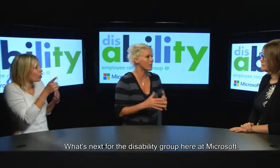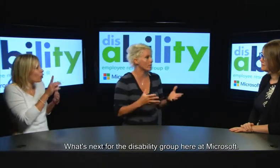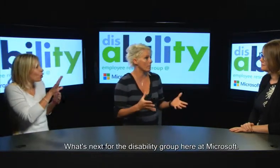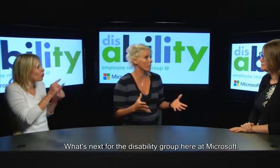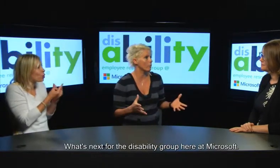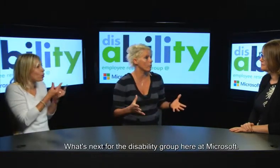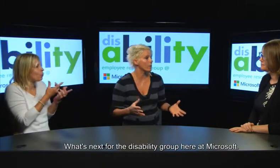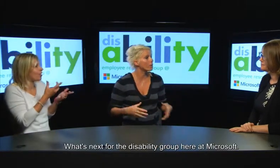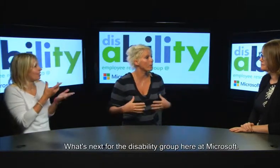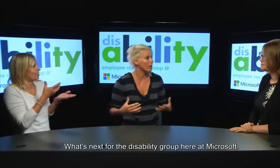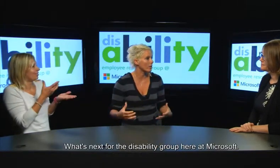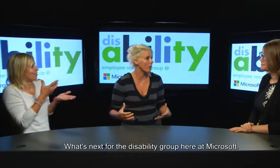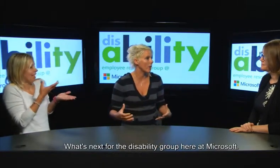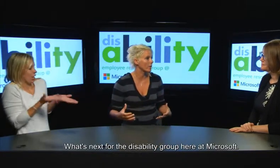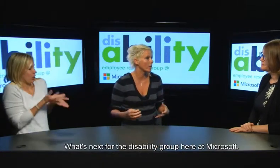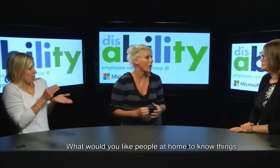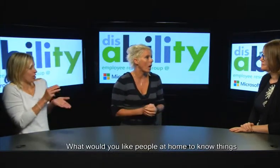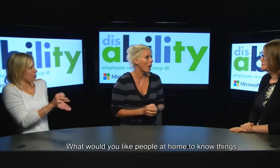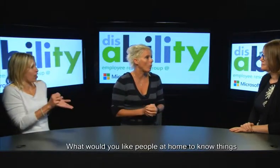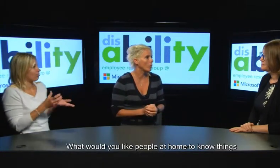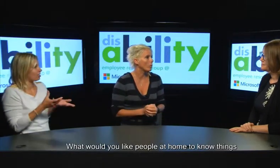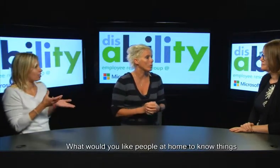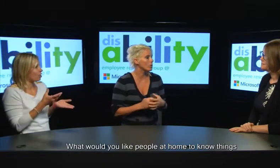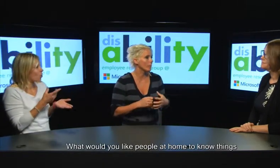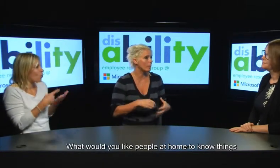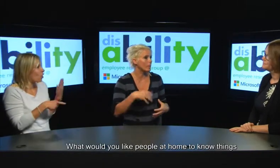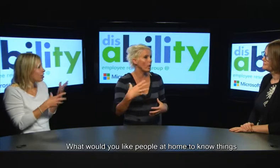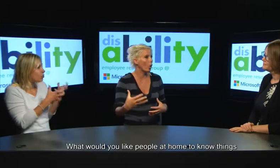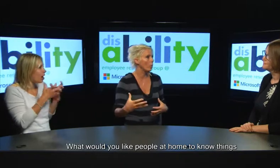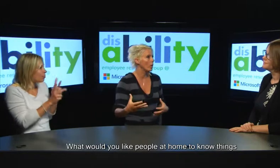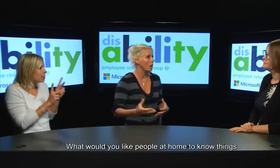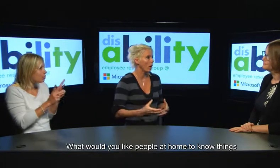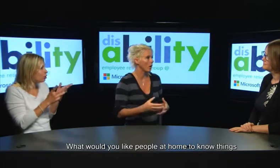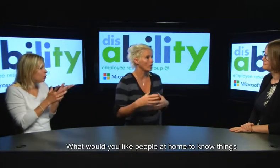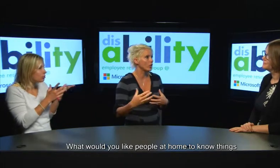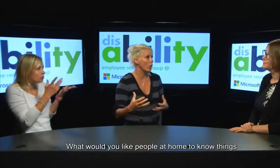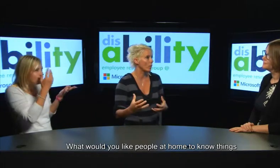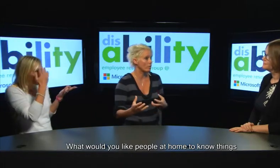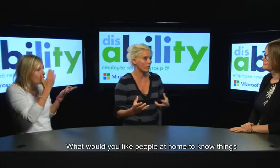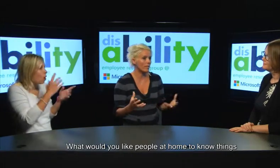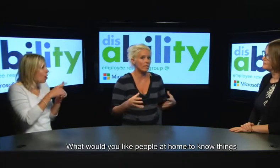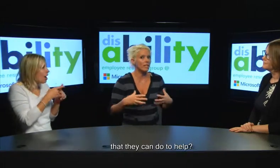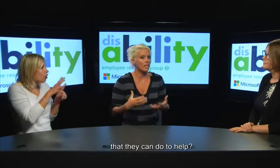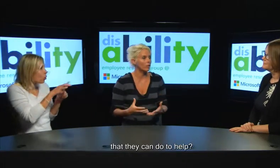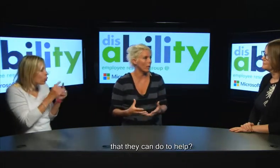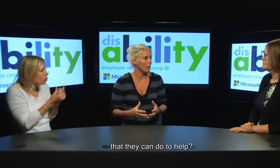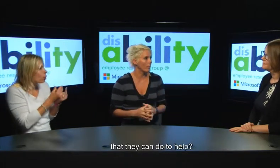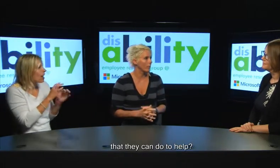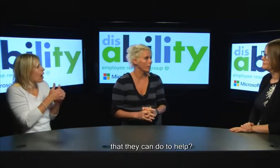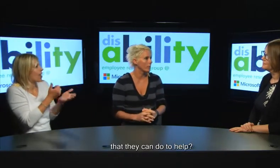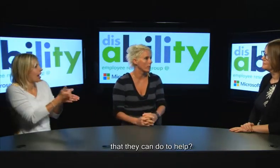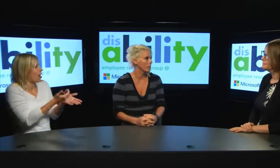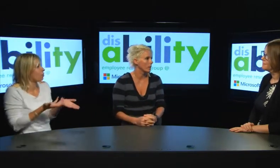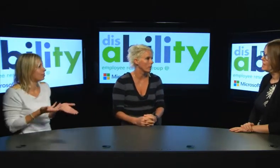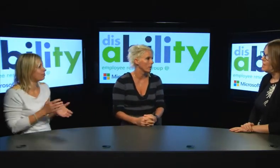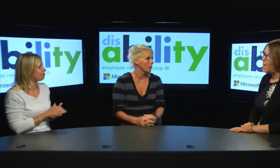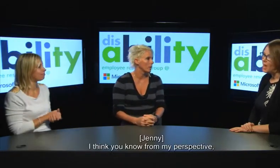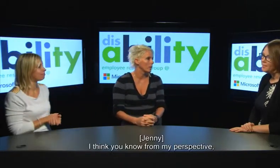next for the disability group here at Microsoft and what would you like people at home to know and things that they can do to help